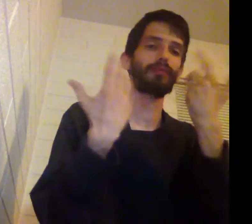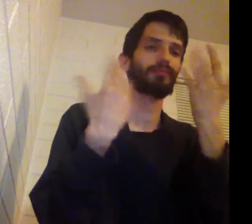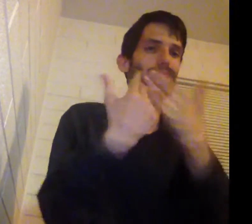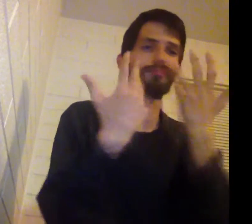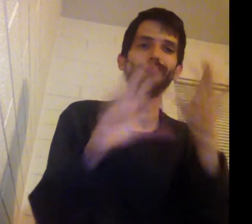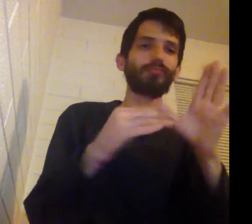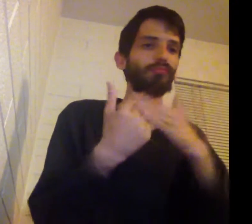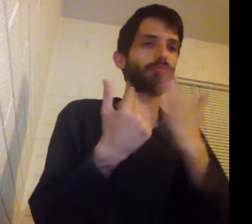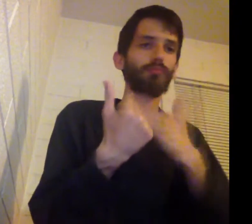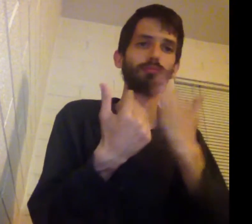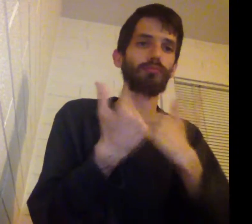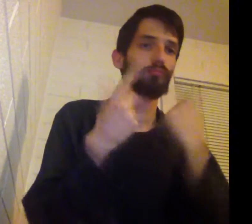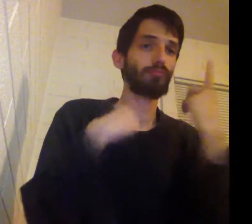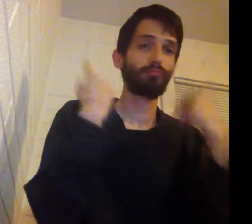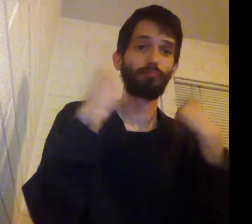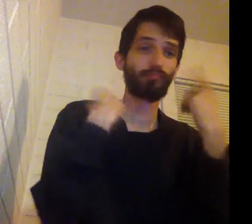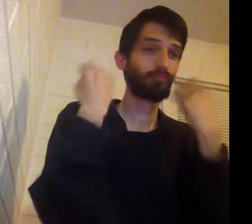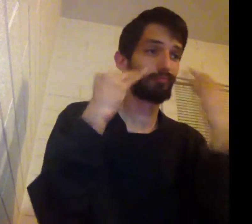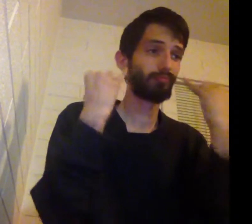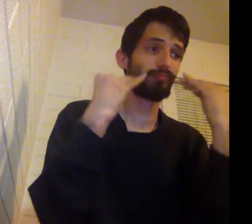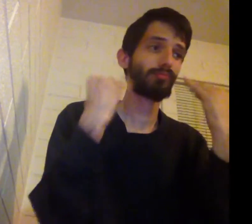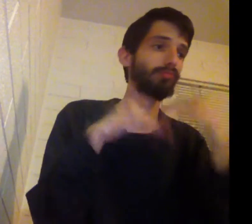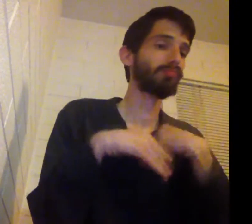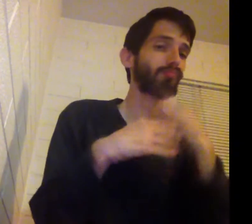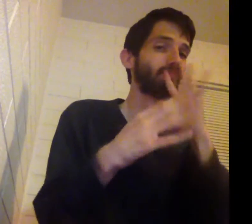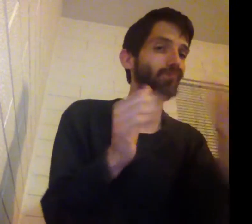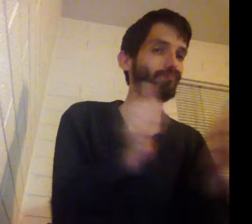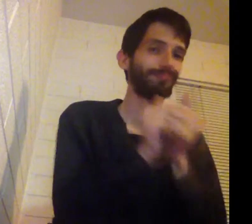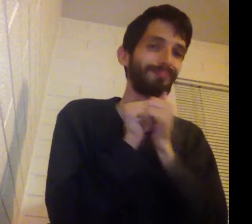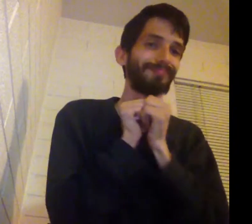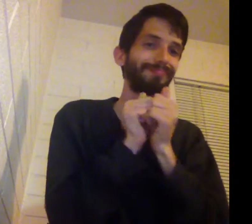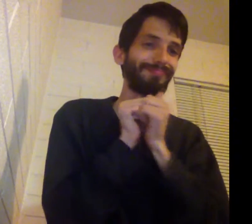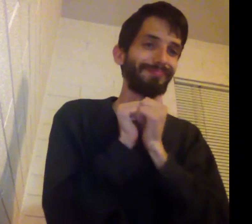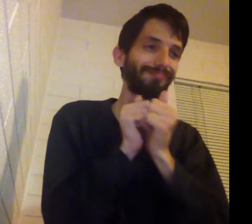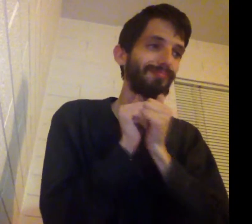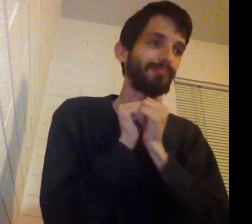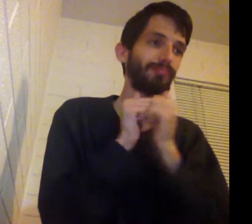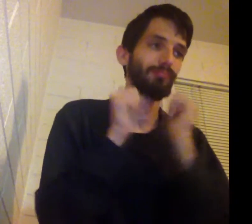Are you with me baby, let's be crazy